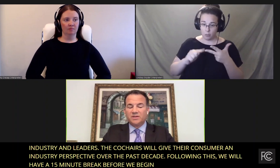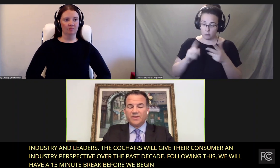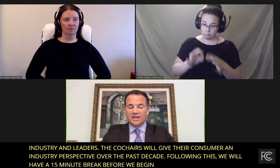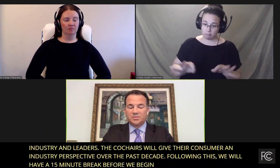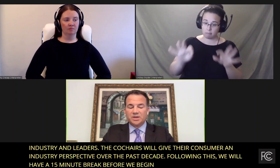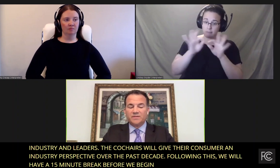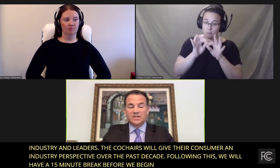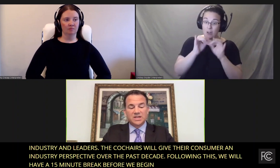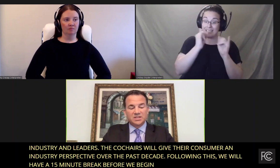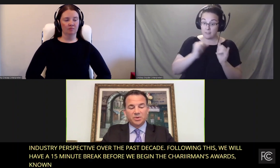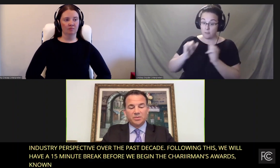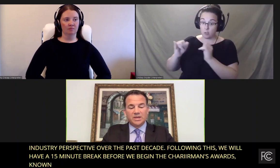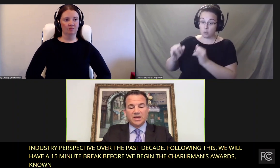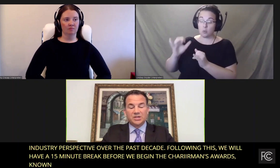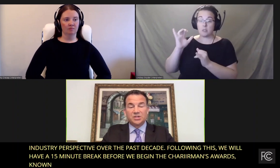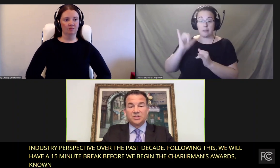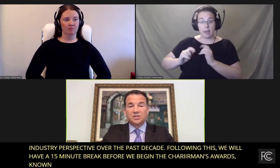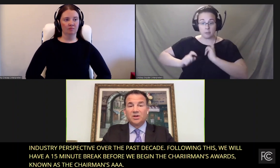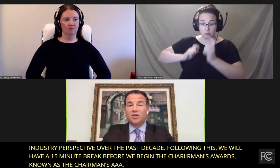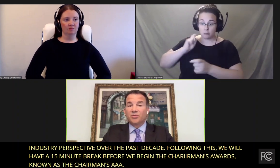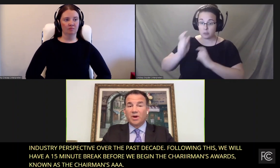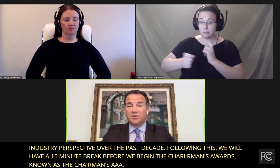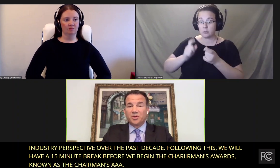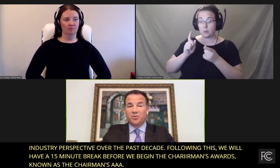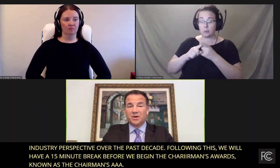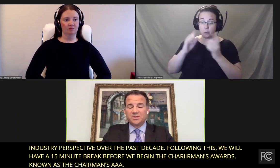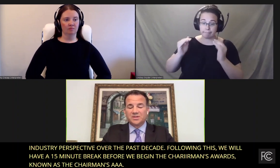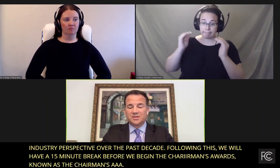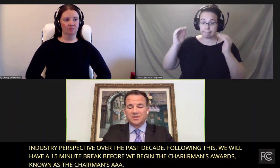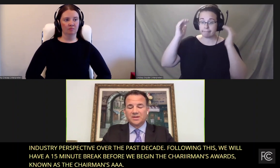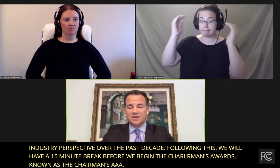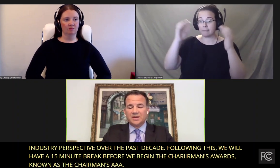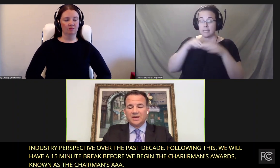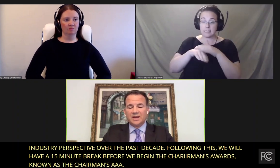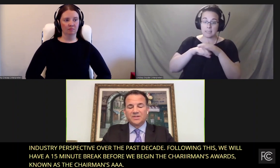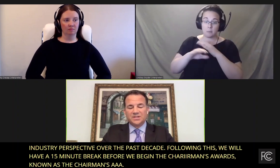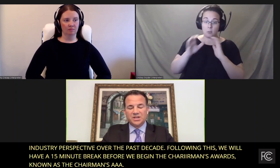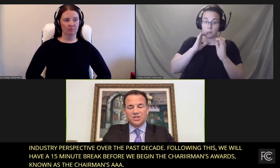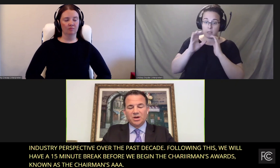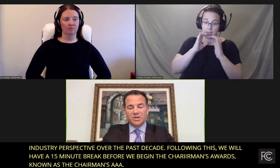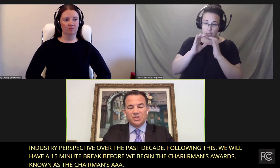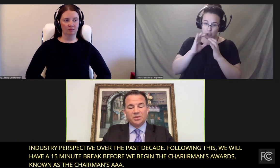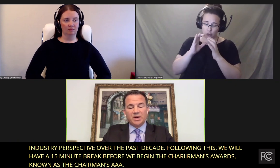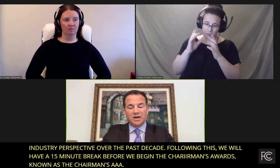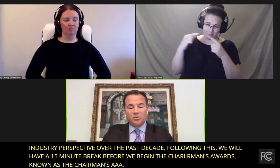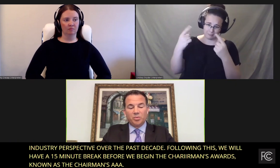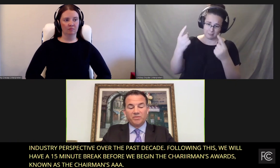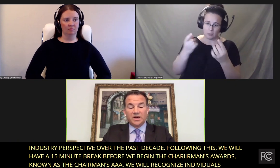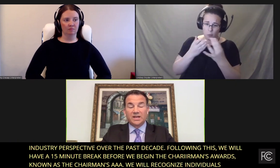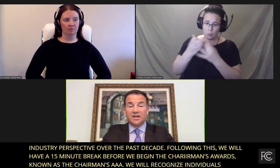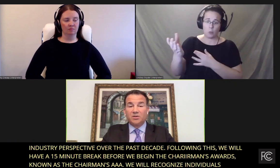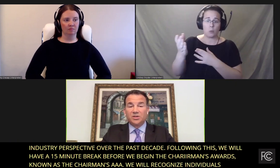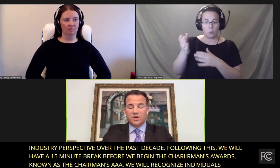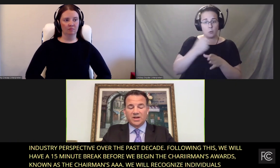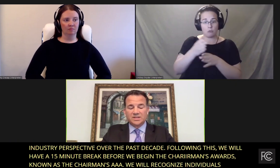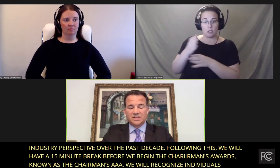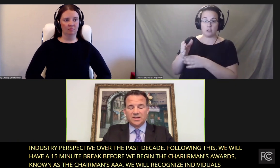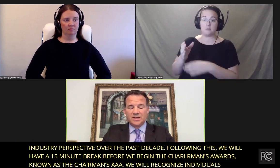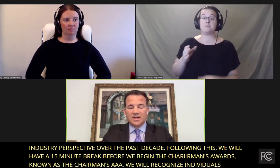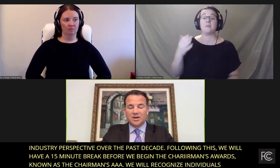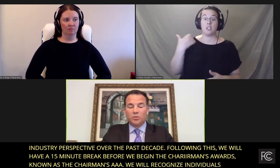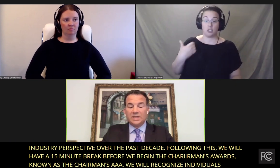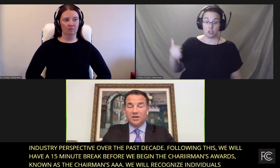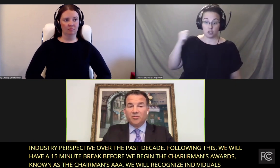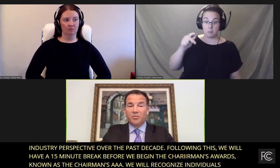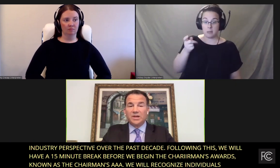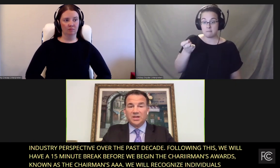contributed to the advancement of accessible communications throughout their careers. FCC Chairman Ajit Pai will provide a keynote address,